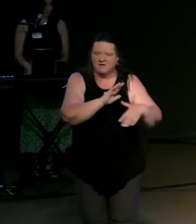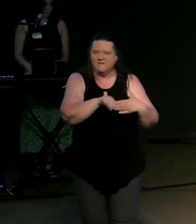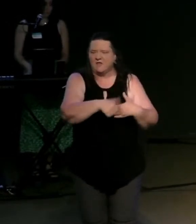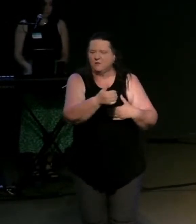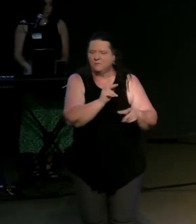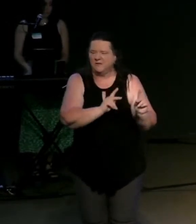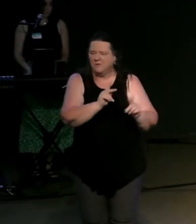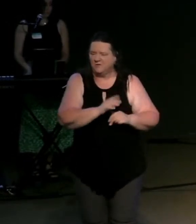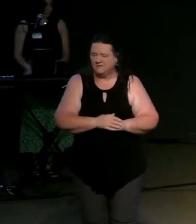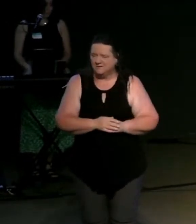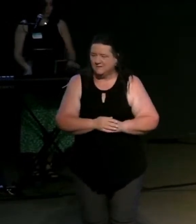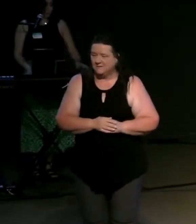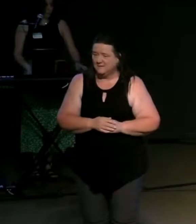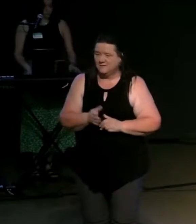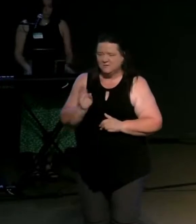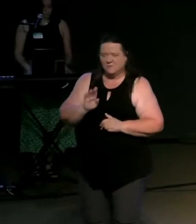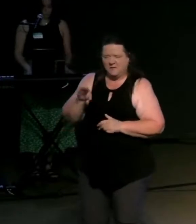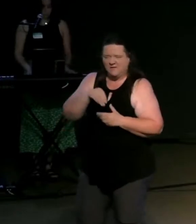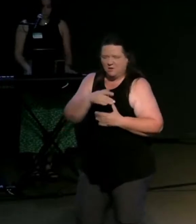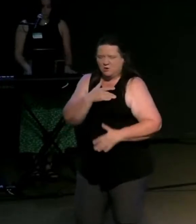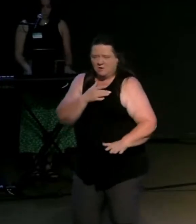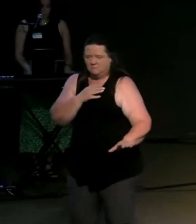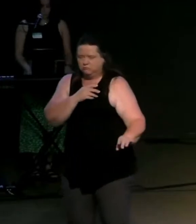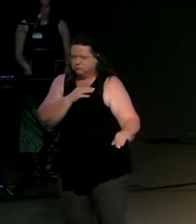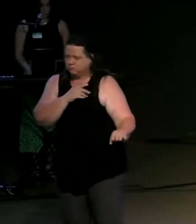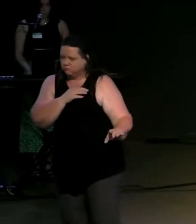so maybe god is stirring in your heart that